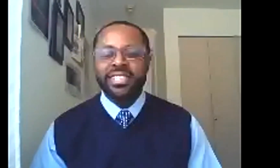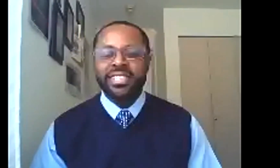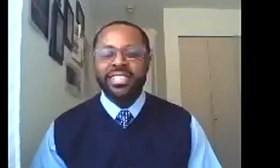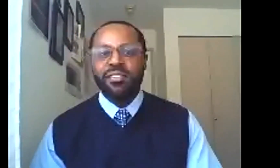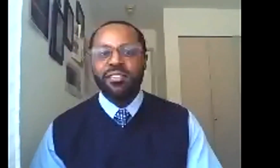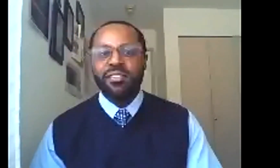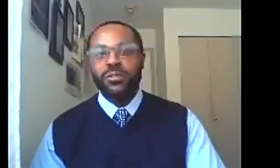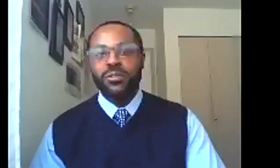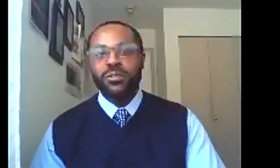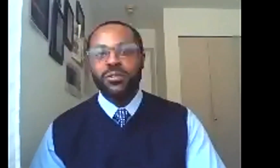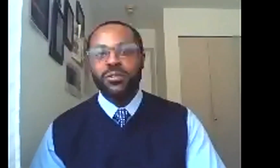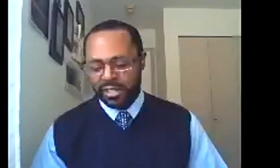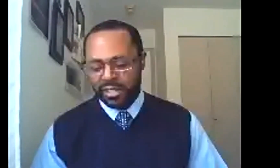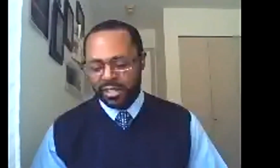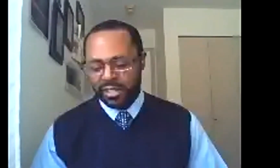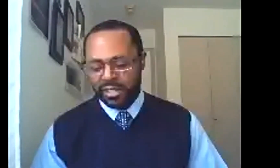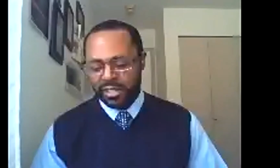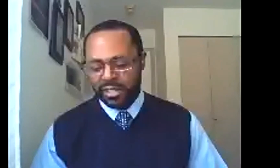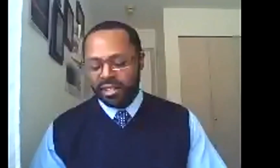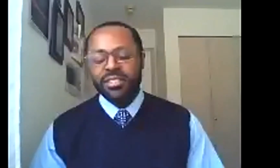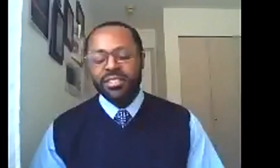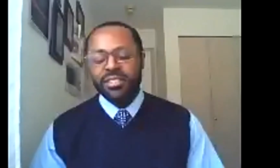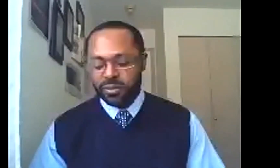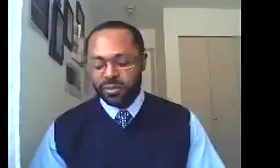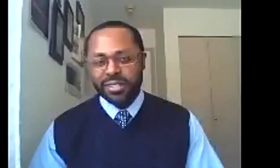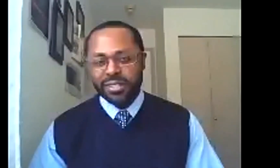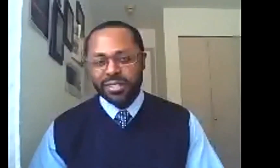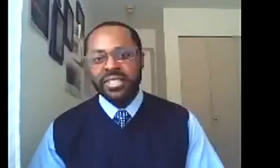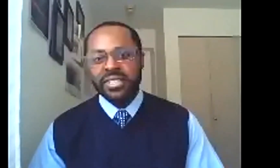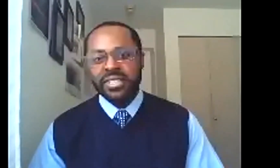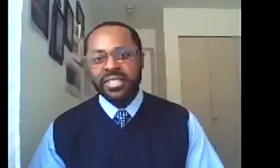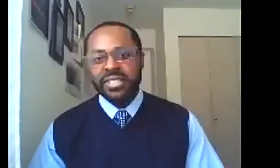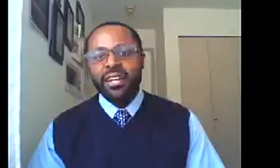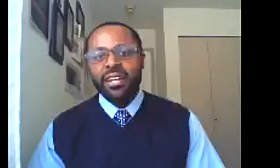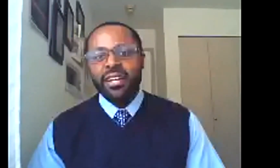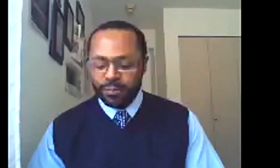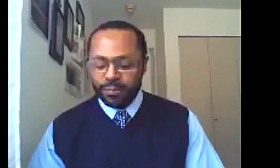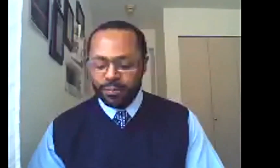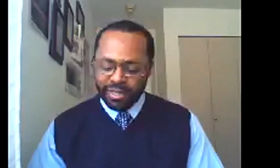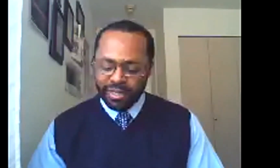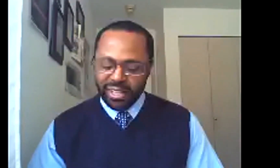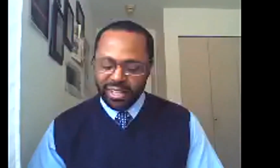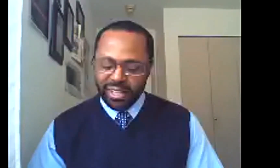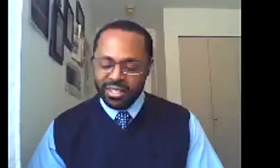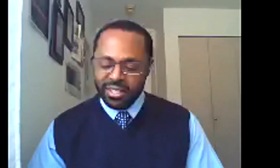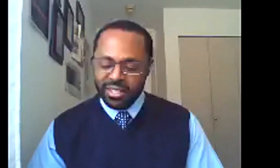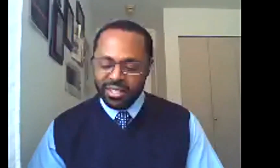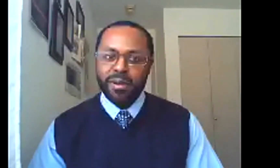and everyone who organized this event today. Uh, so I want to make a couple of points, um,